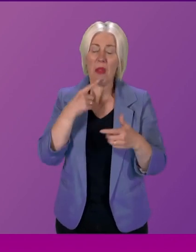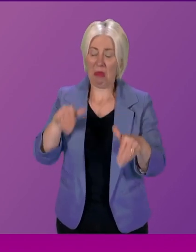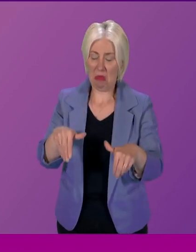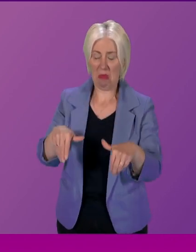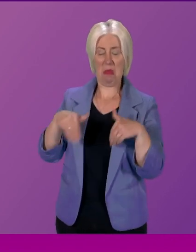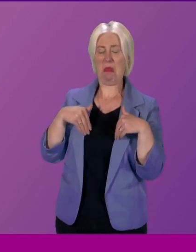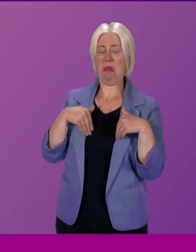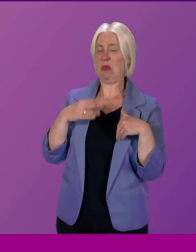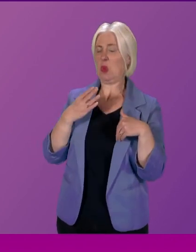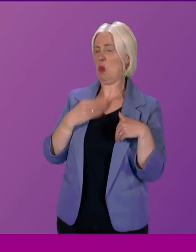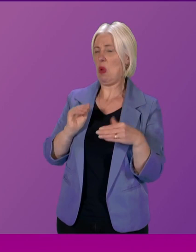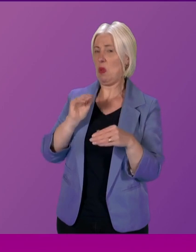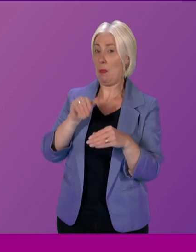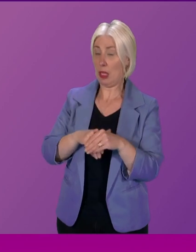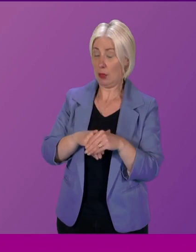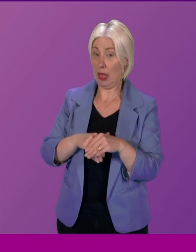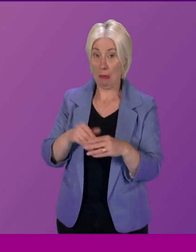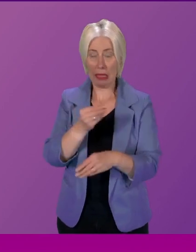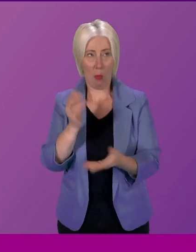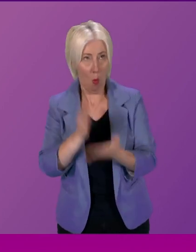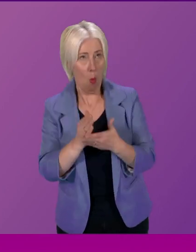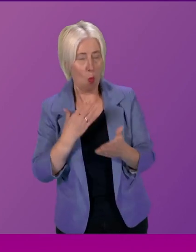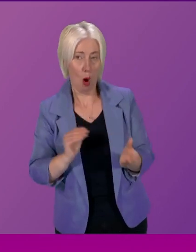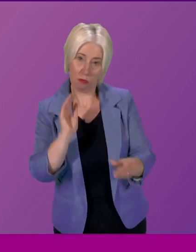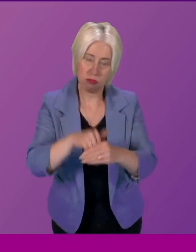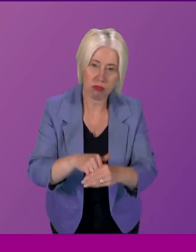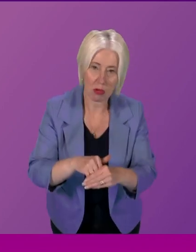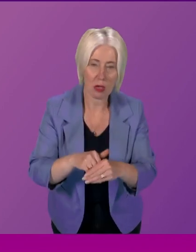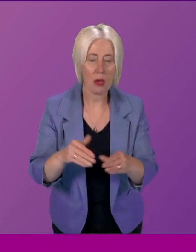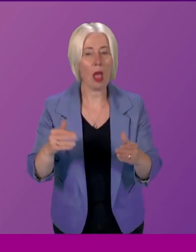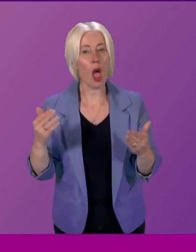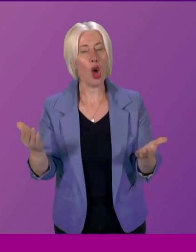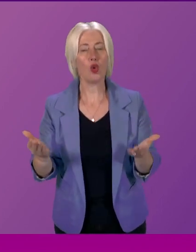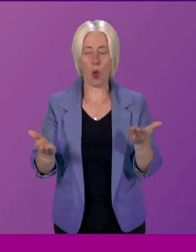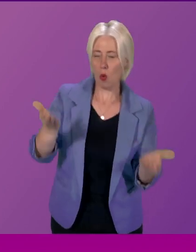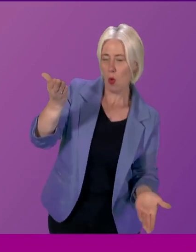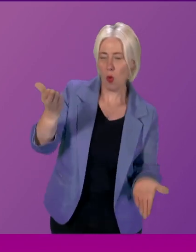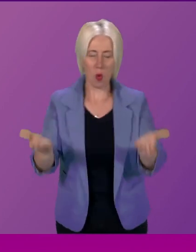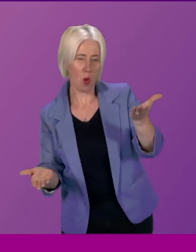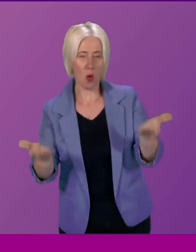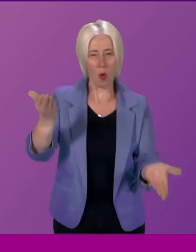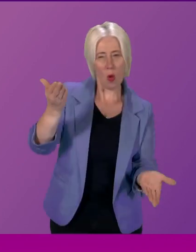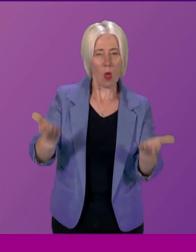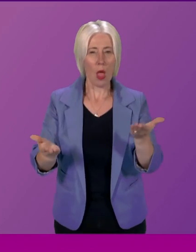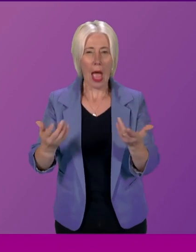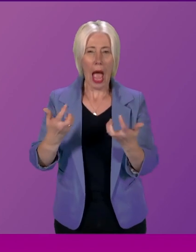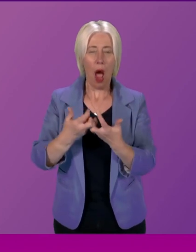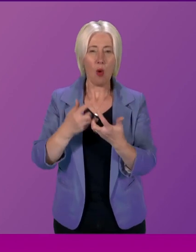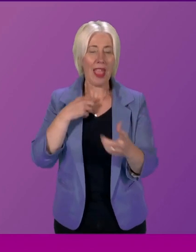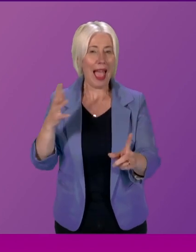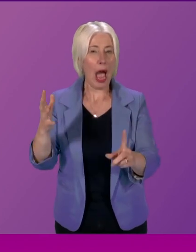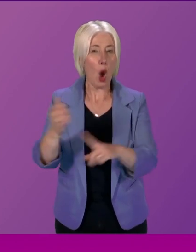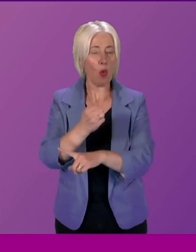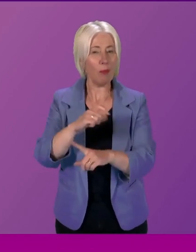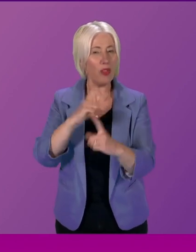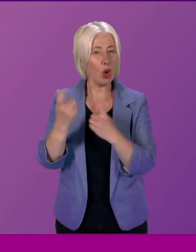as it is for them to participate. And would greater weight be given to those that did than those that didn't? And might that skewer outcomes for